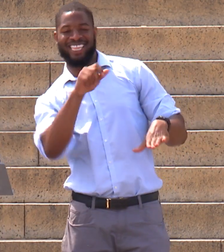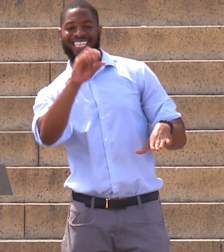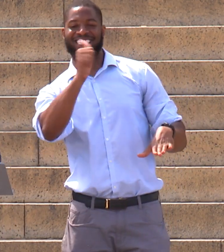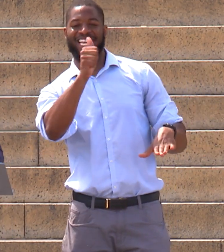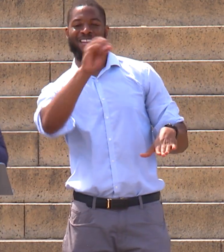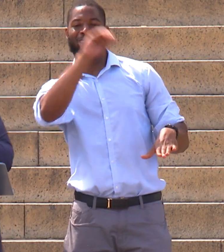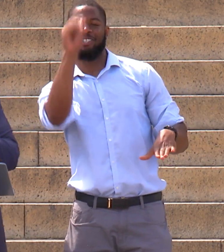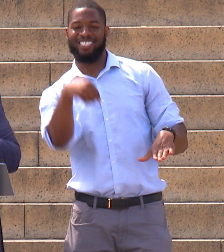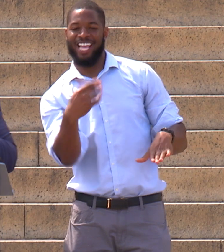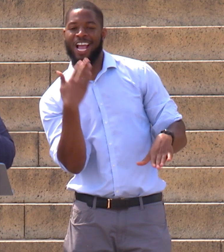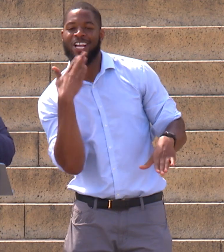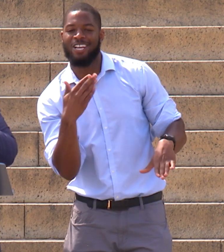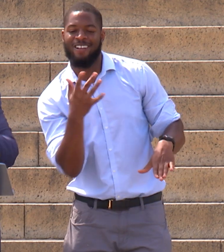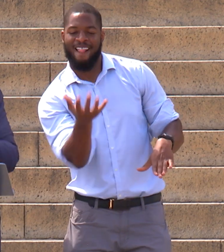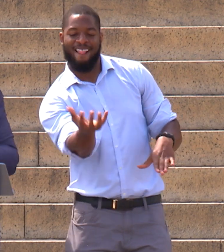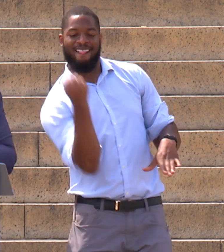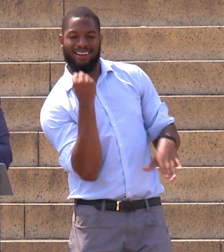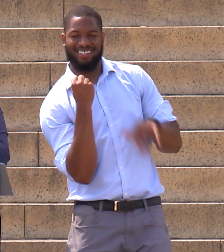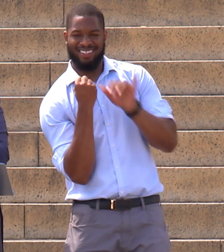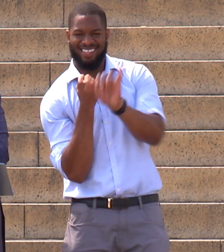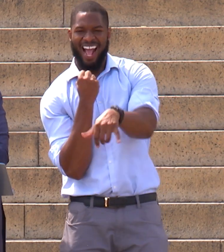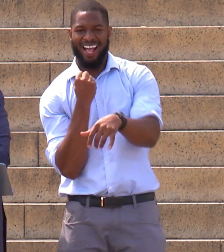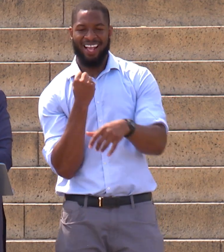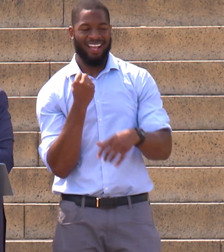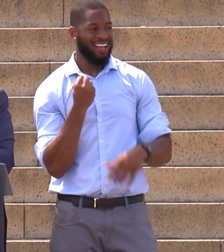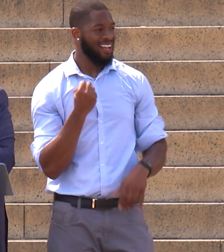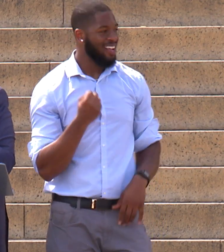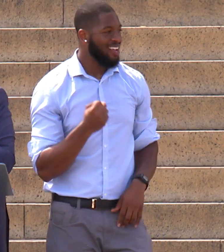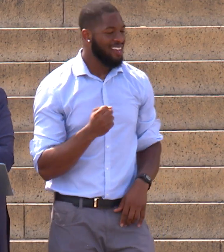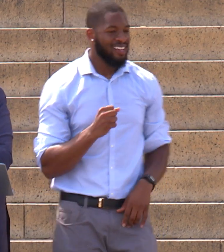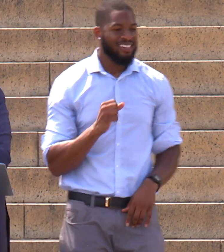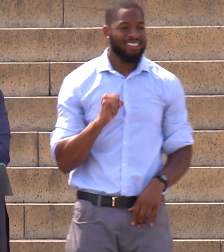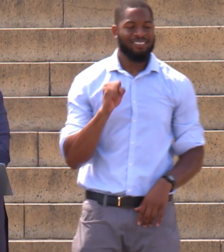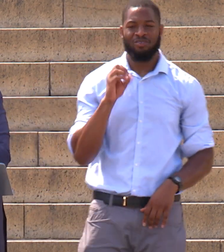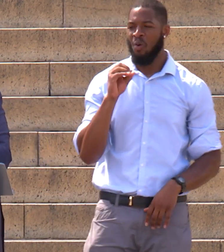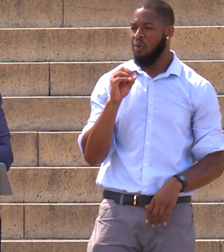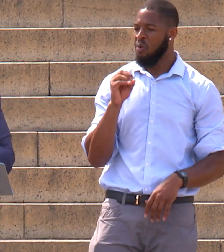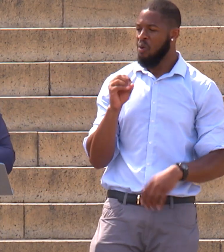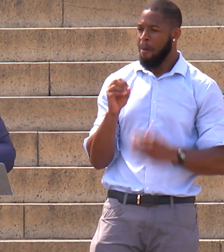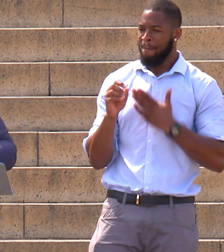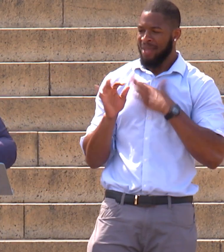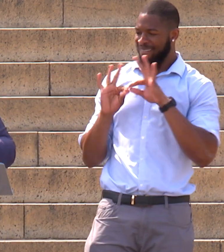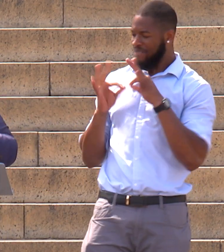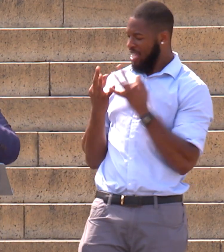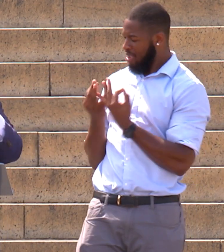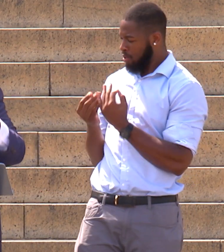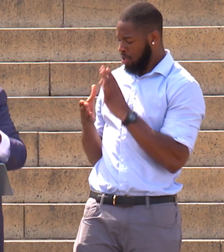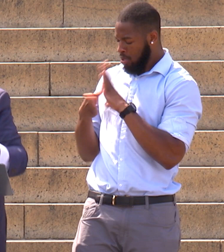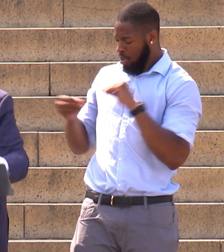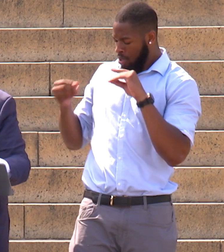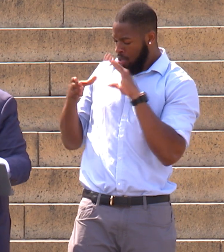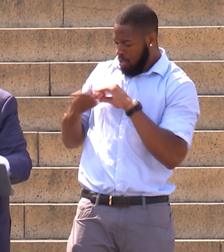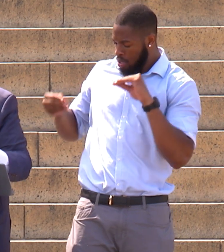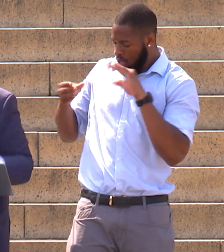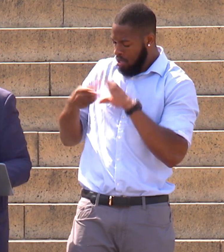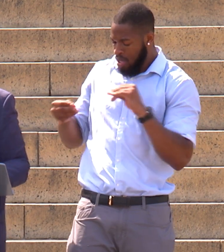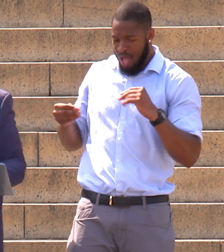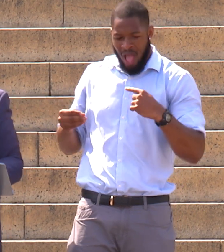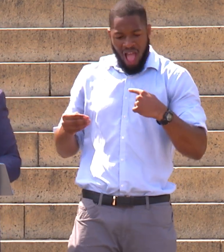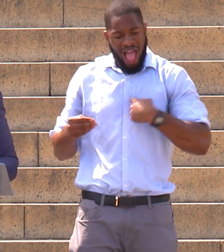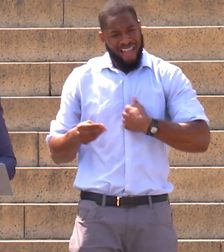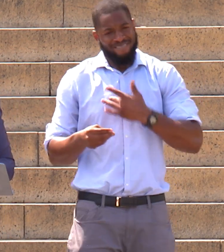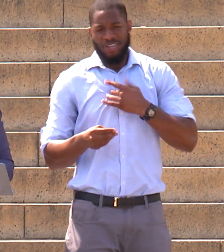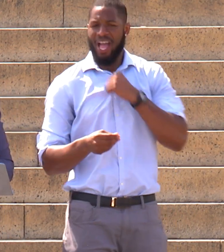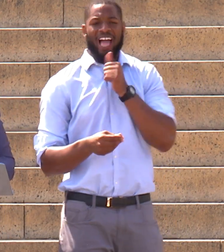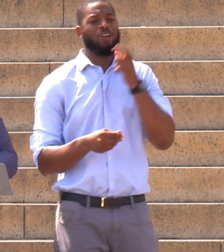that from them. And so, I don't have to say that much